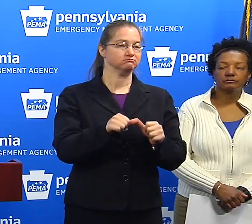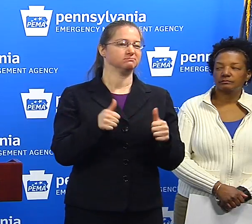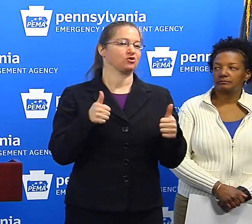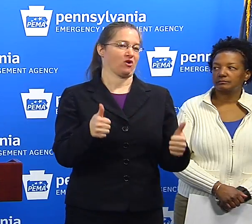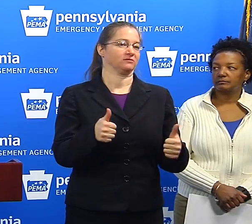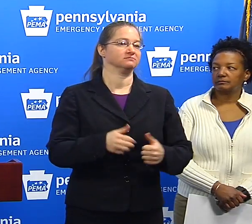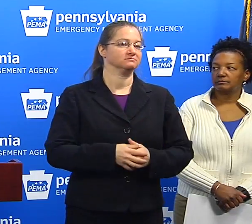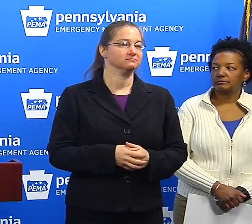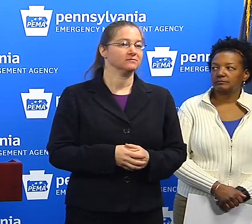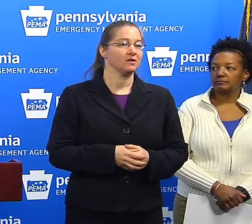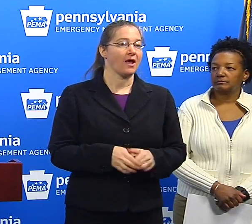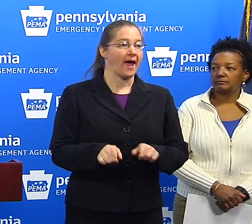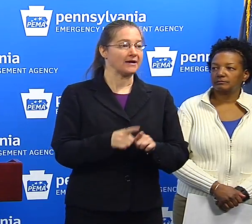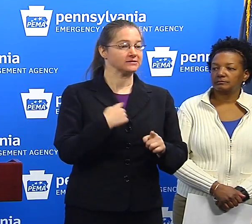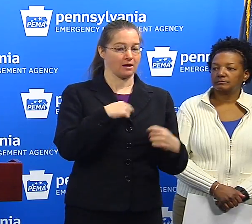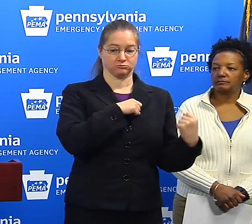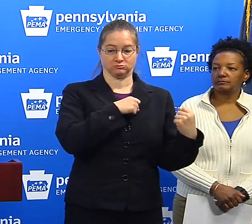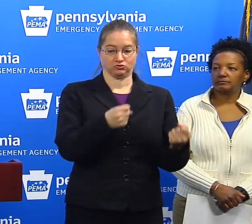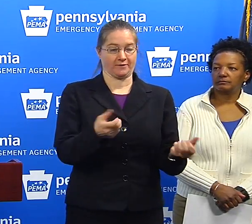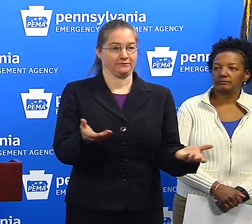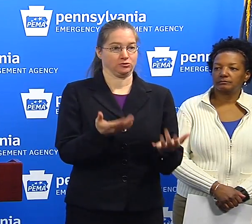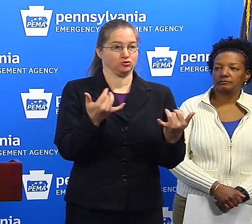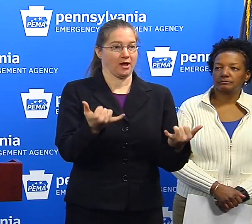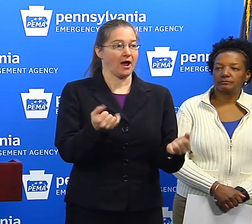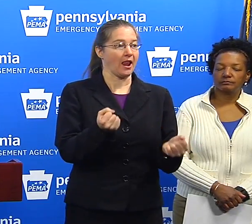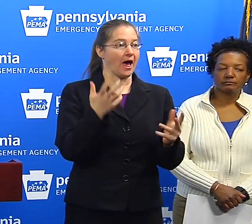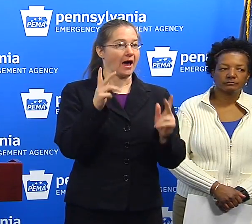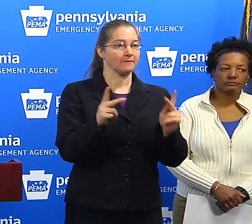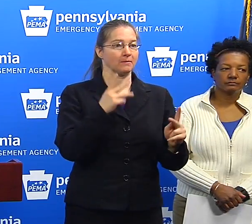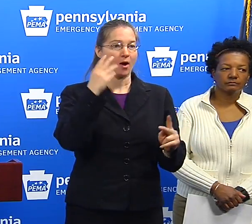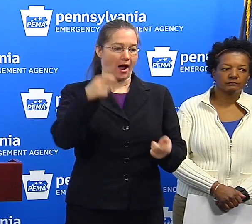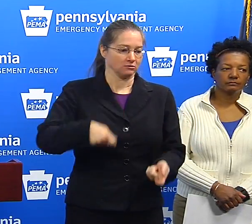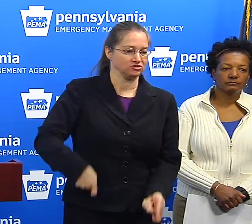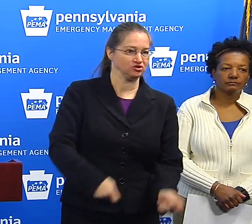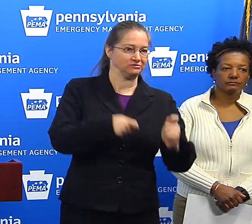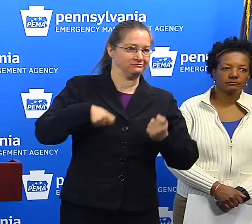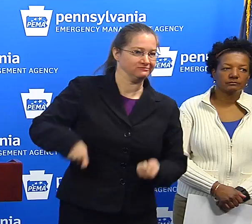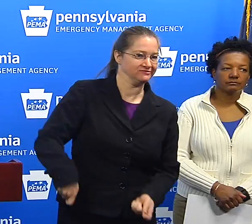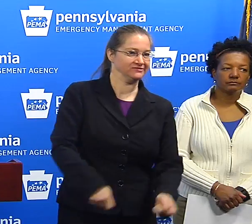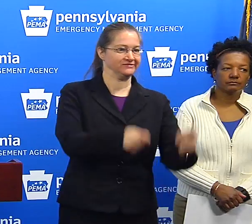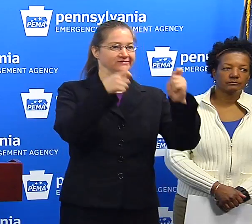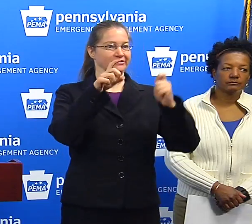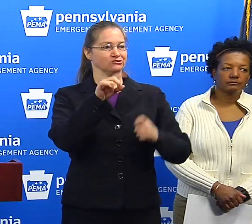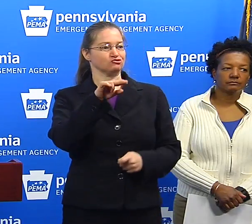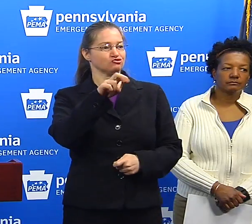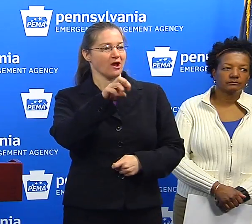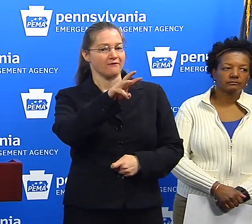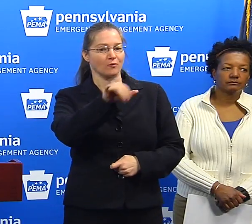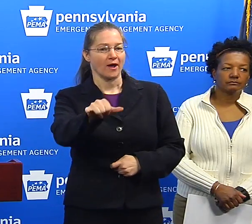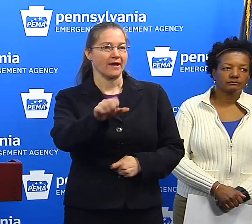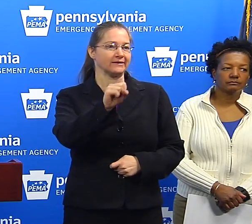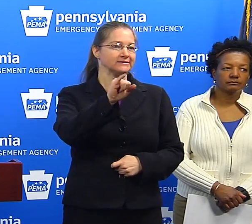And as I was coming here today, a lot of people out digging out their own driveways and sidewalks.